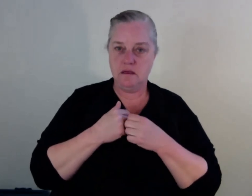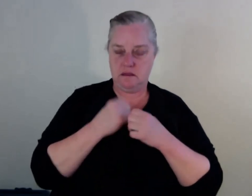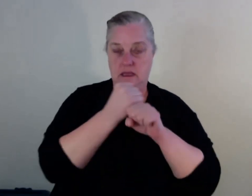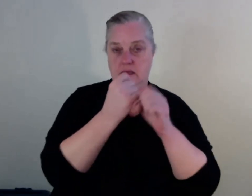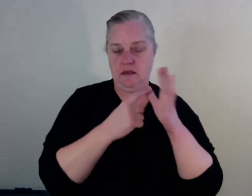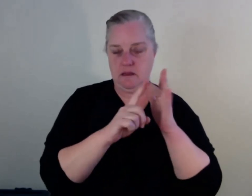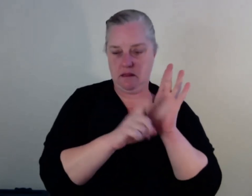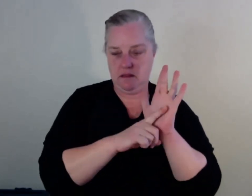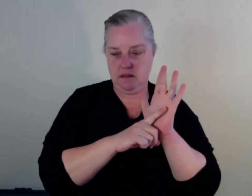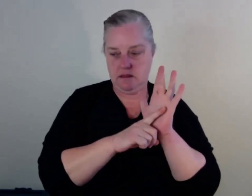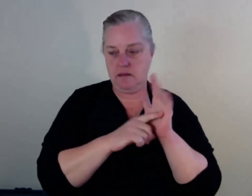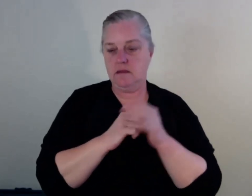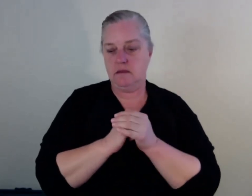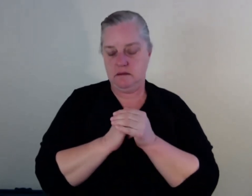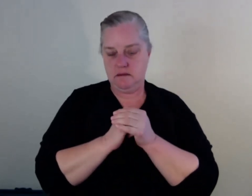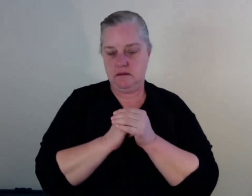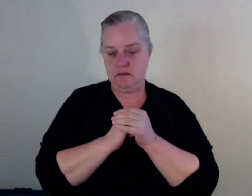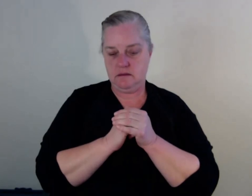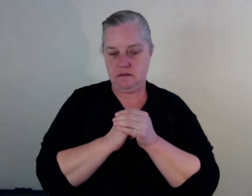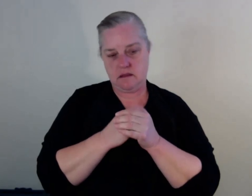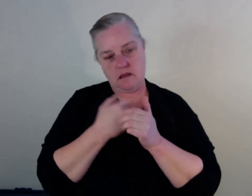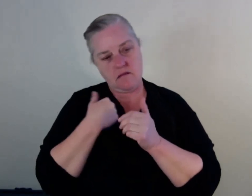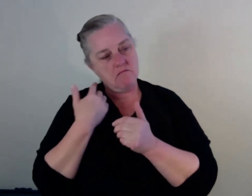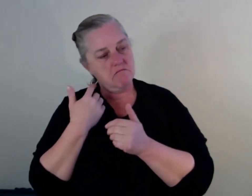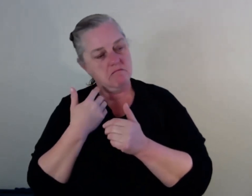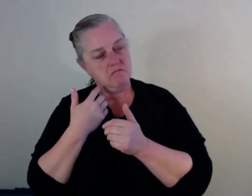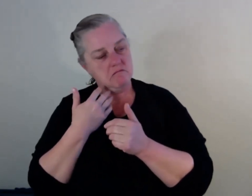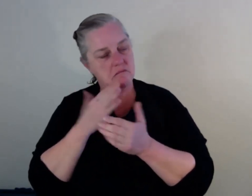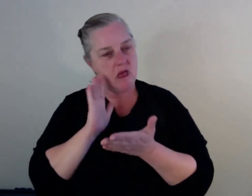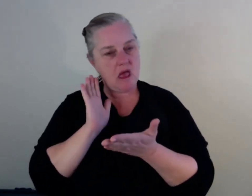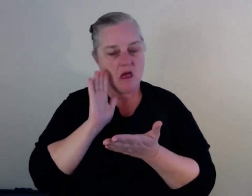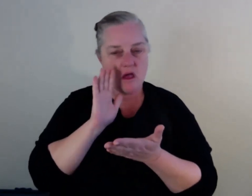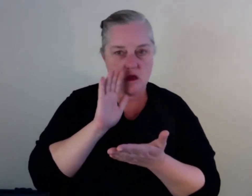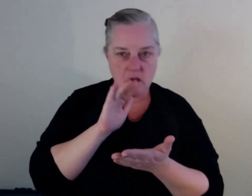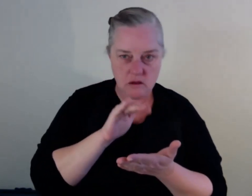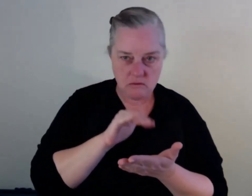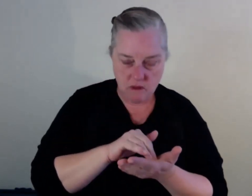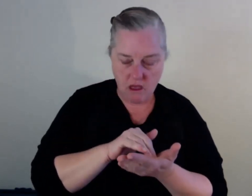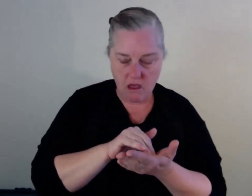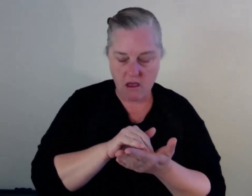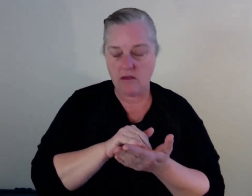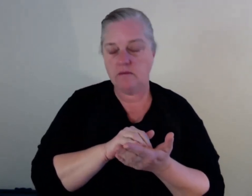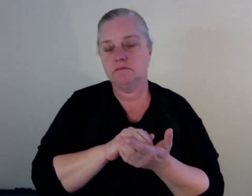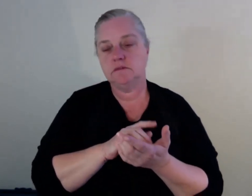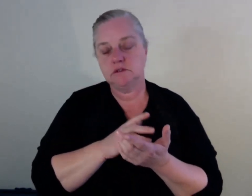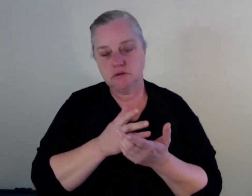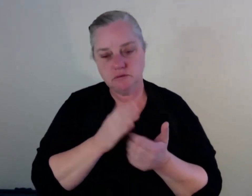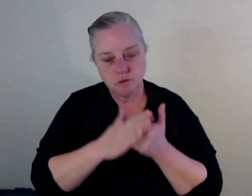into services and I've saw, you know, like they've had a plaque there acknowledging the local traditional custodians of the land. That immediately